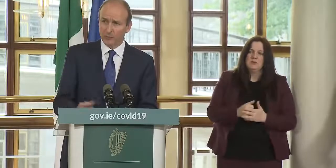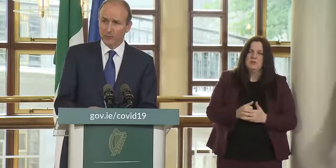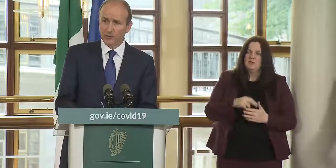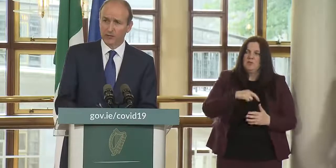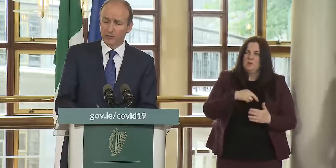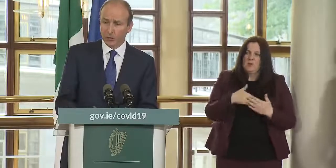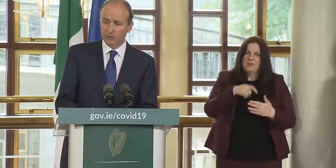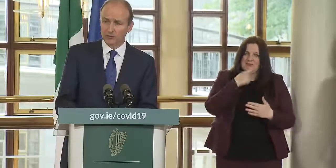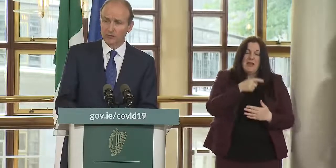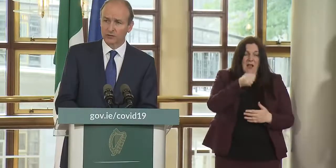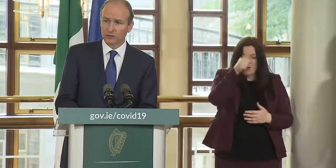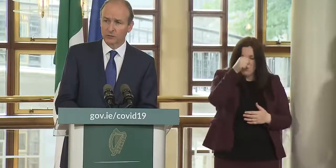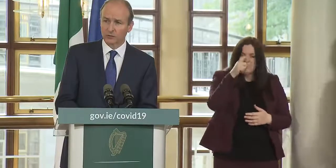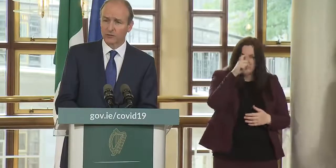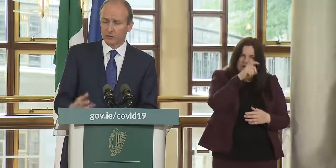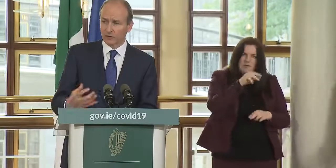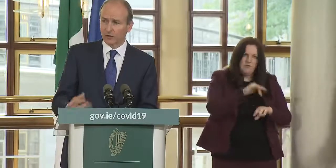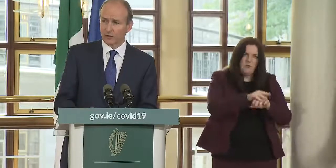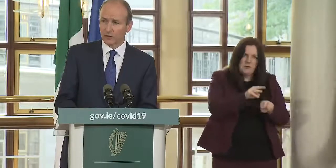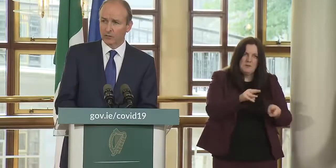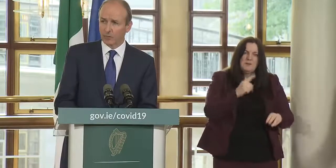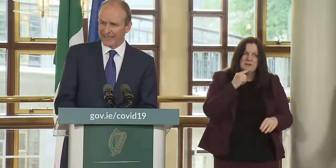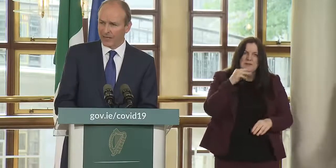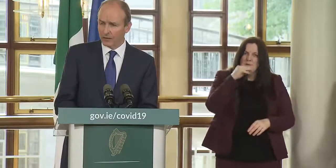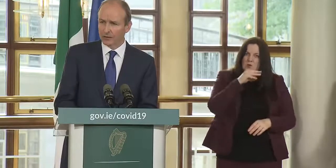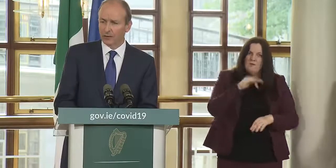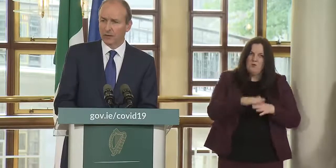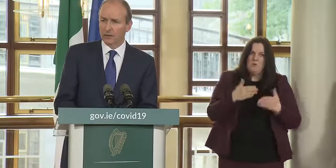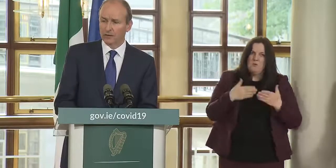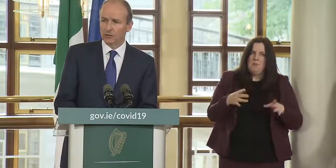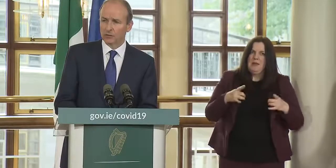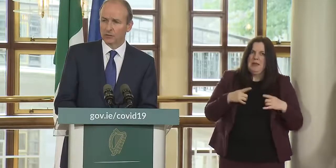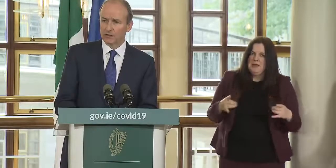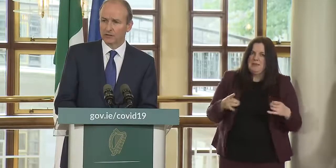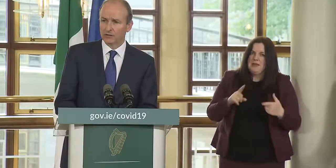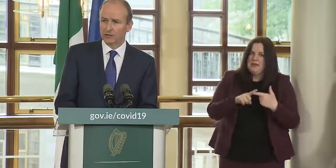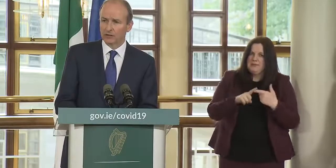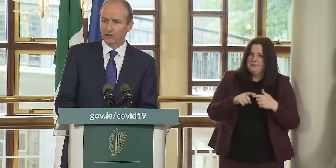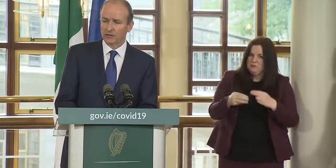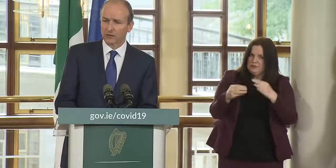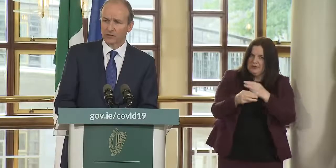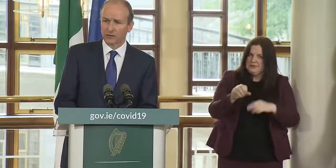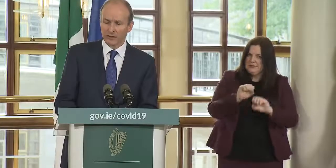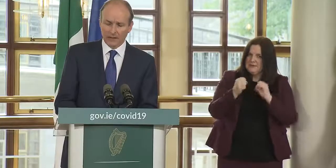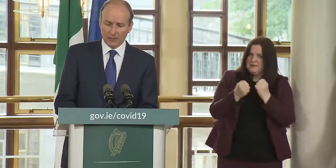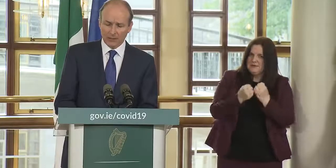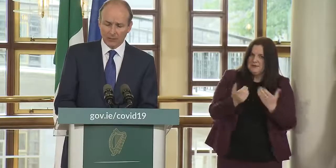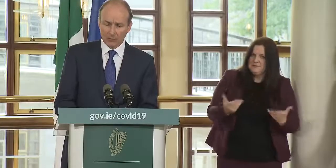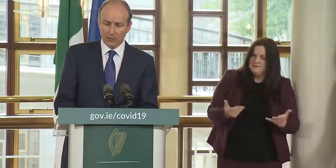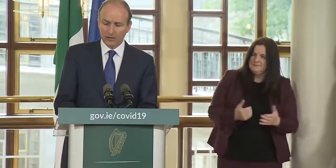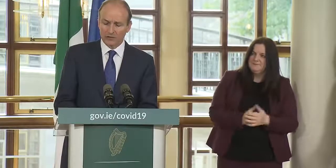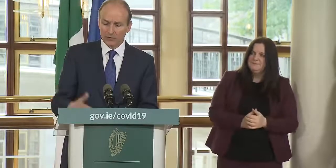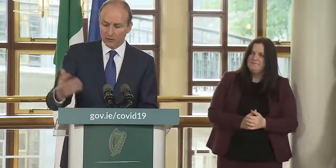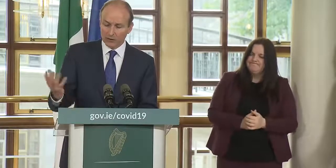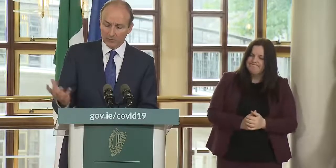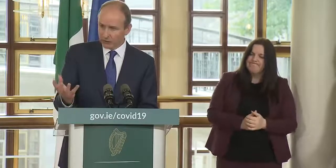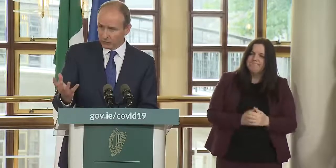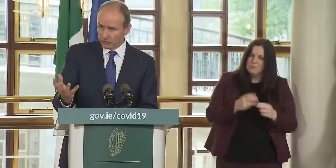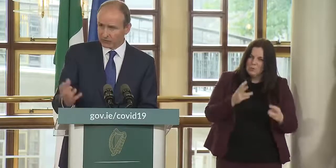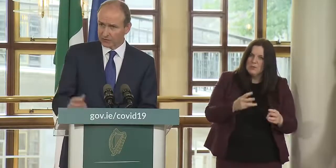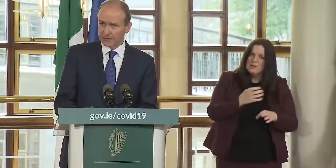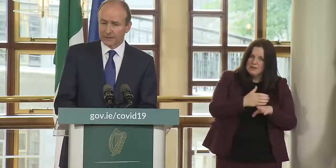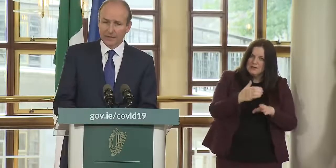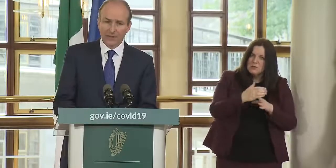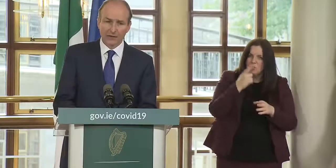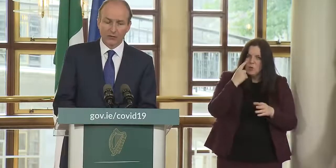difficult for people but it's important in terms of of public health and in terms of protecting society itself we will continue to look at